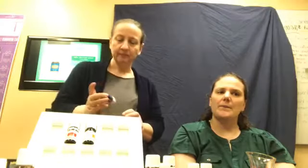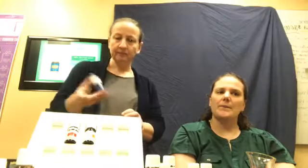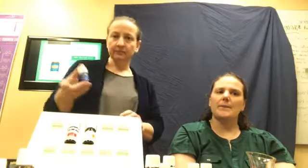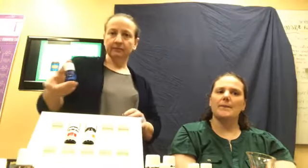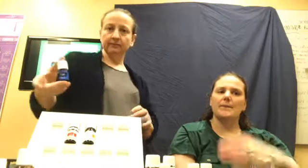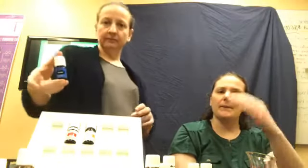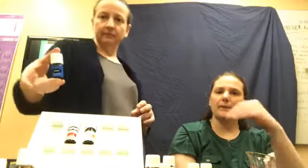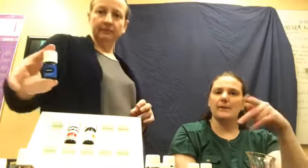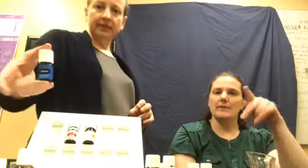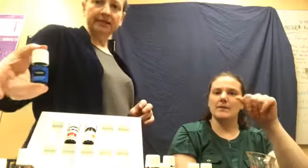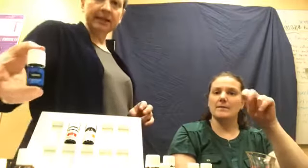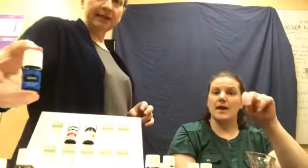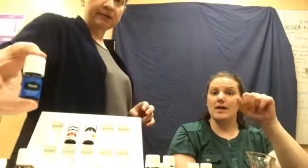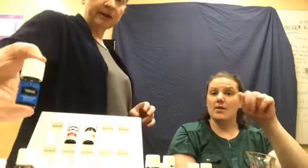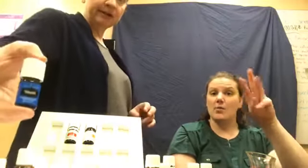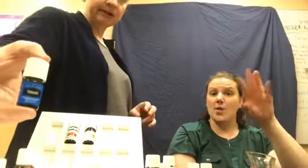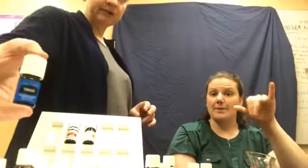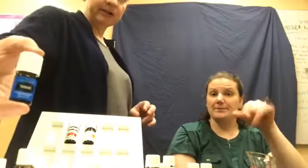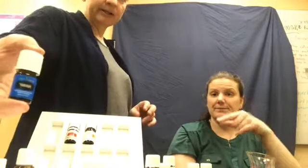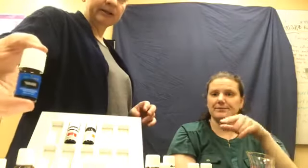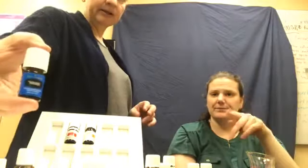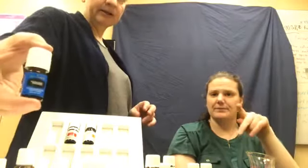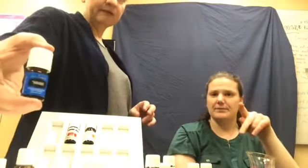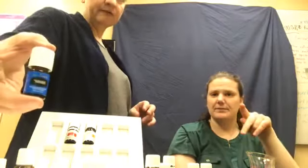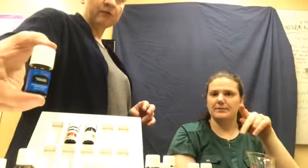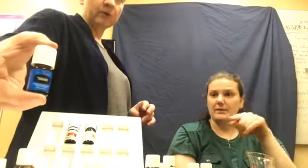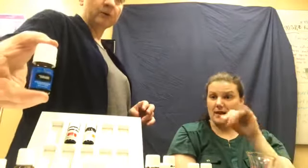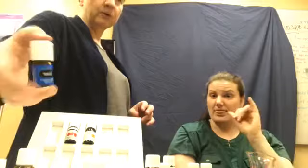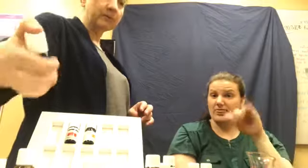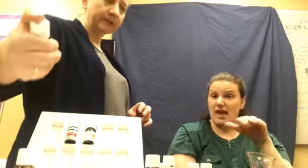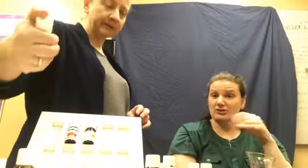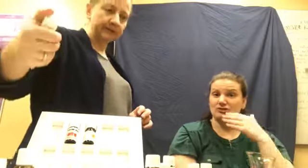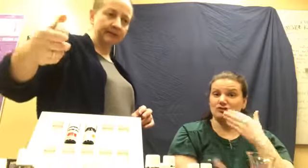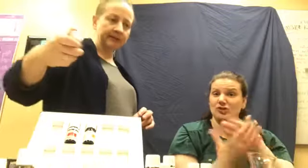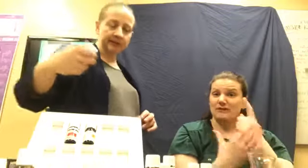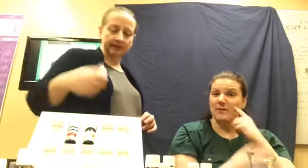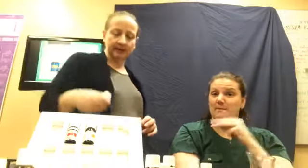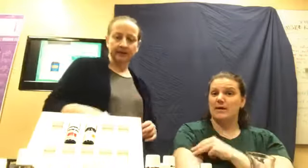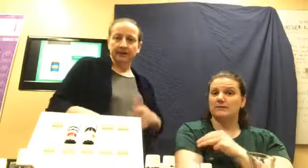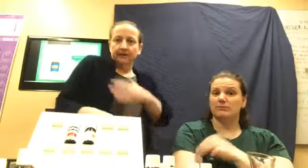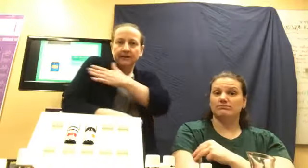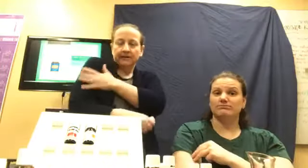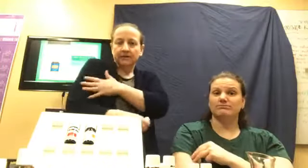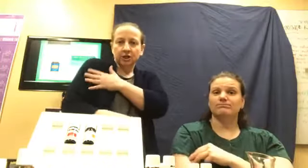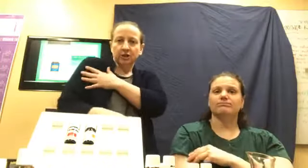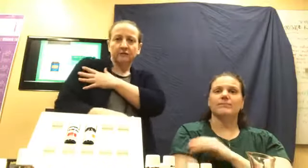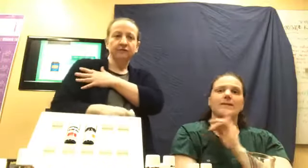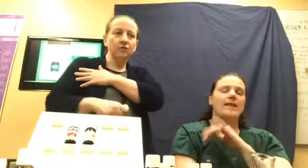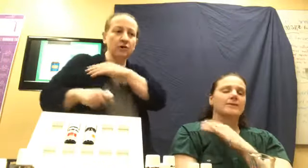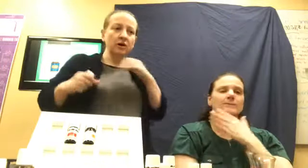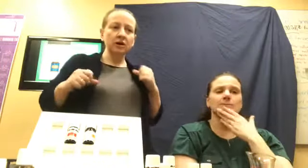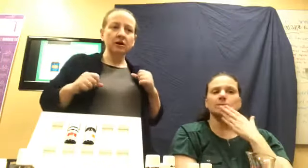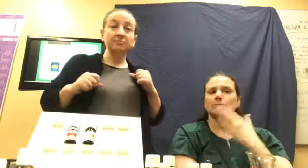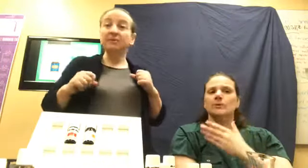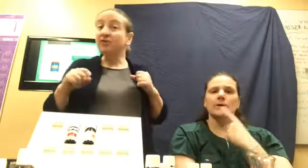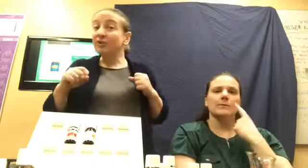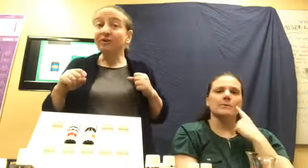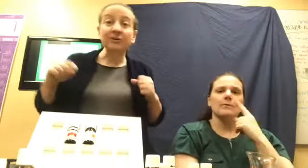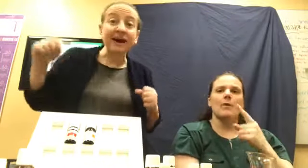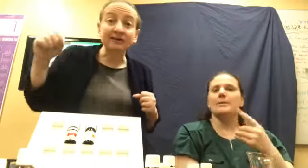Panaway is another one that's really good for your muscles. It's good for before or after